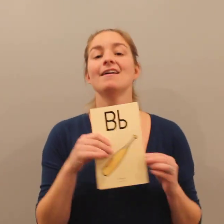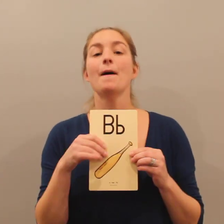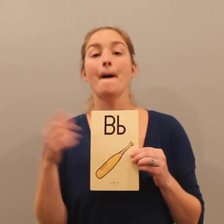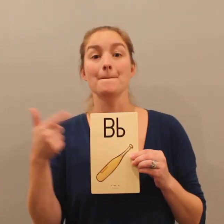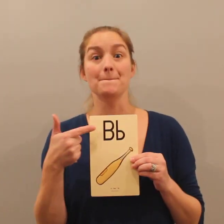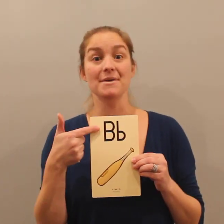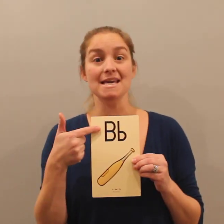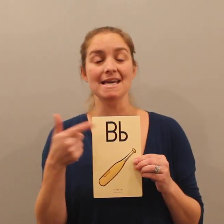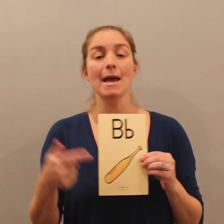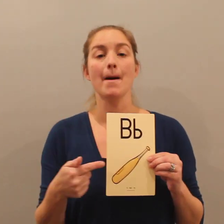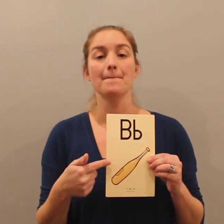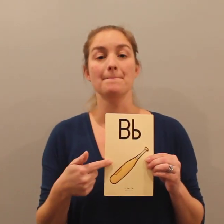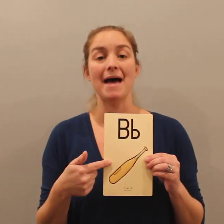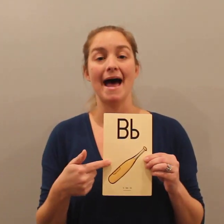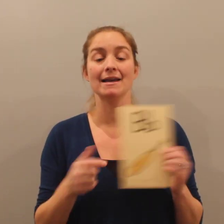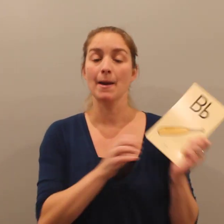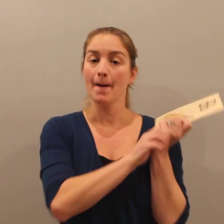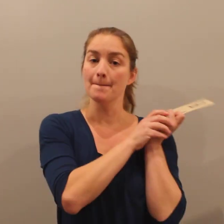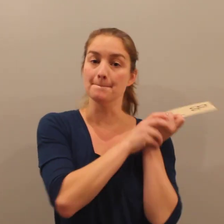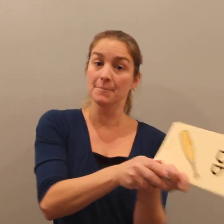B, bat, b.